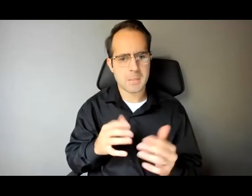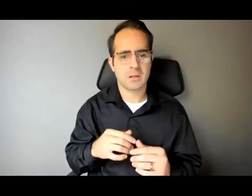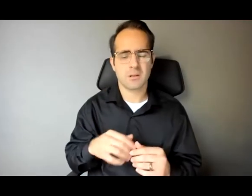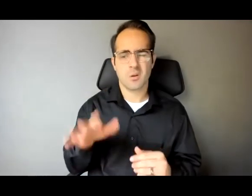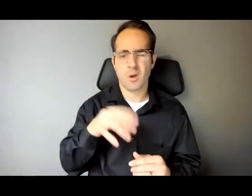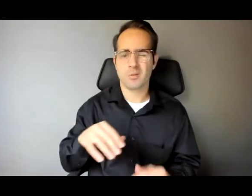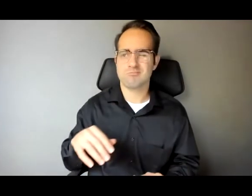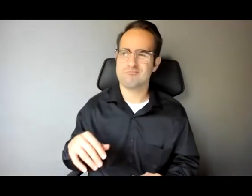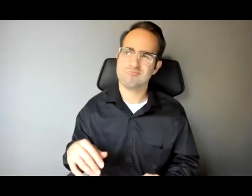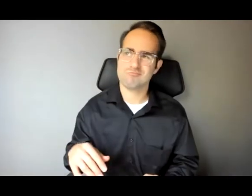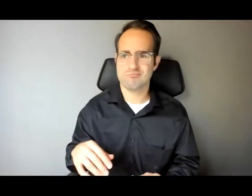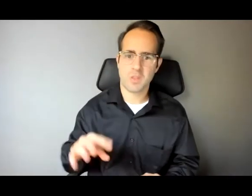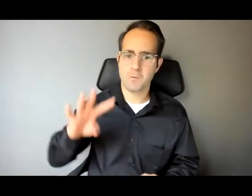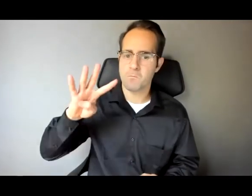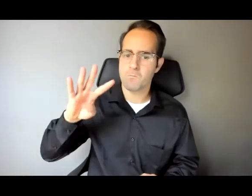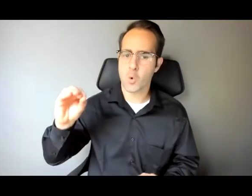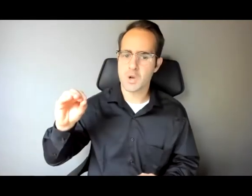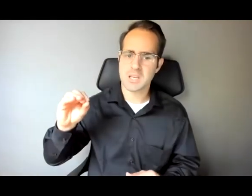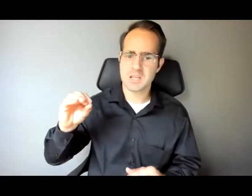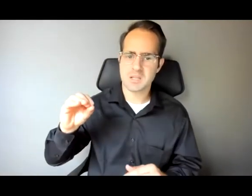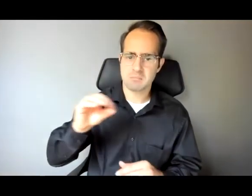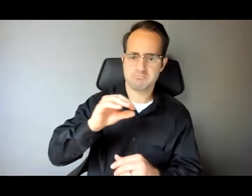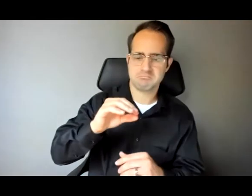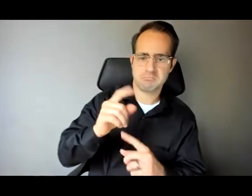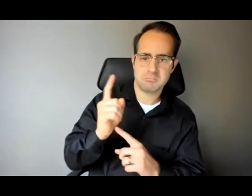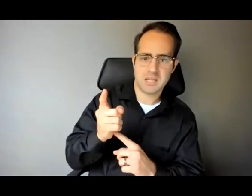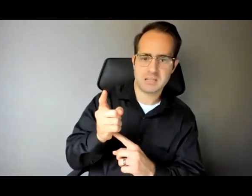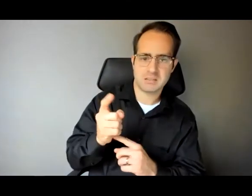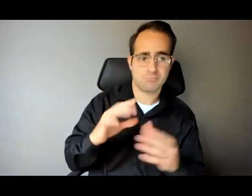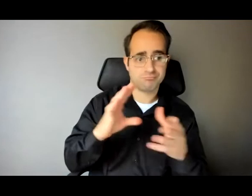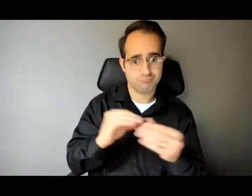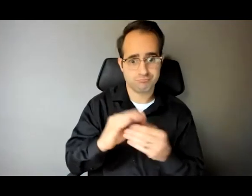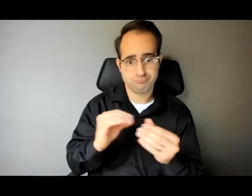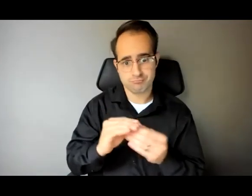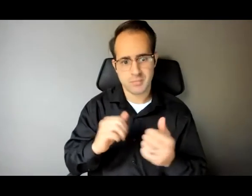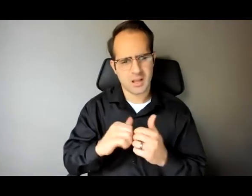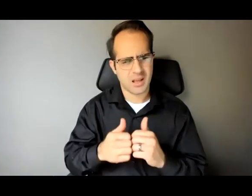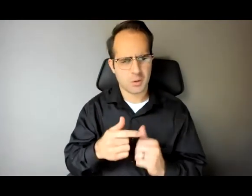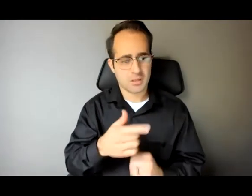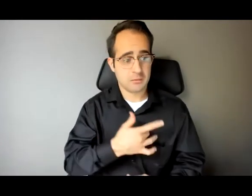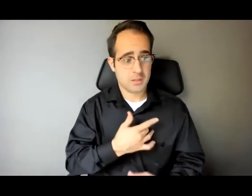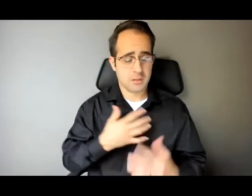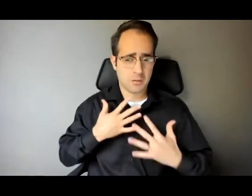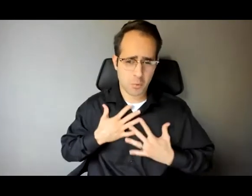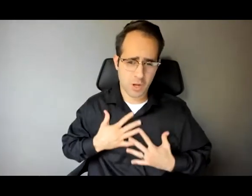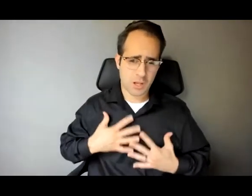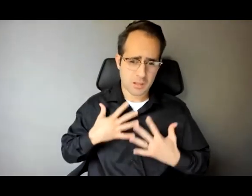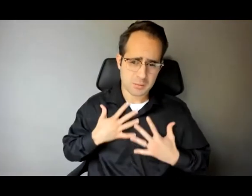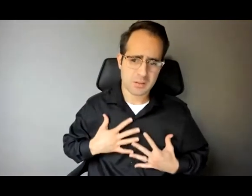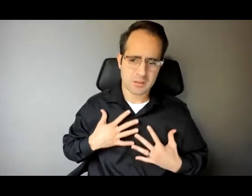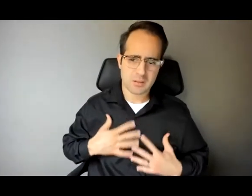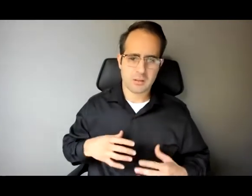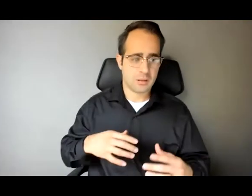40 out of the 60 minutes talking about how depressed he was and how listening to a formerly incarcerated person speak so